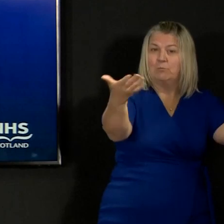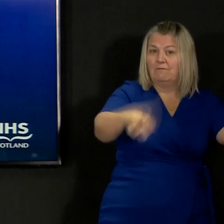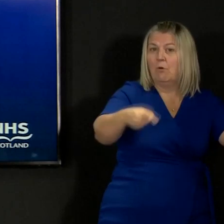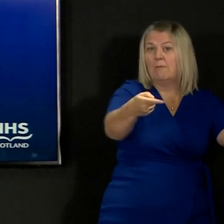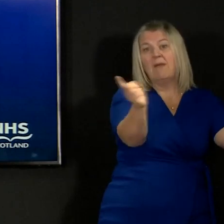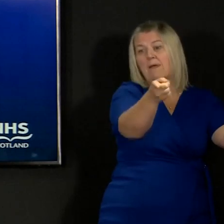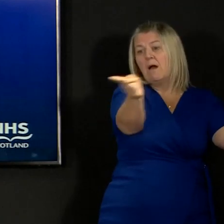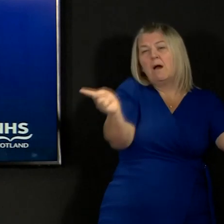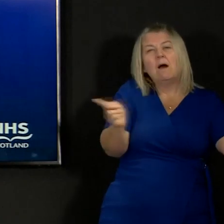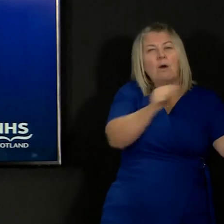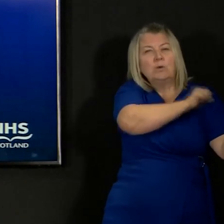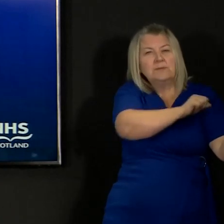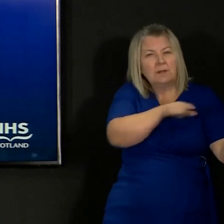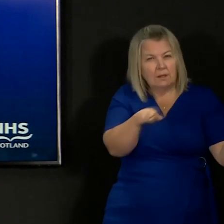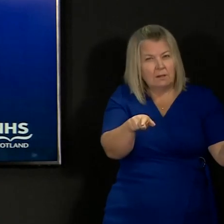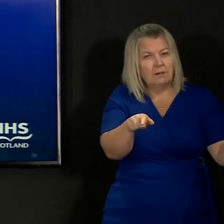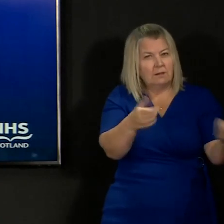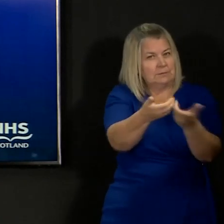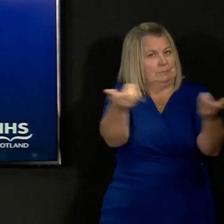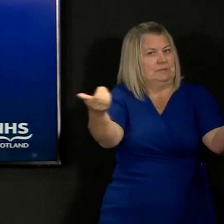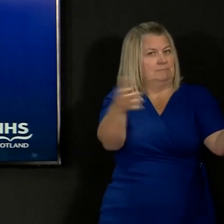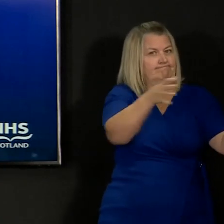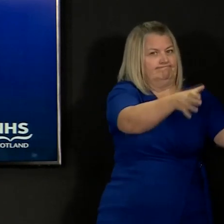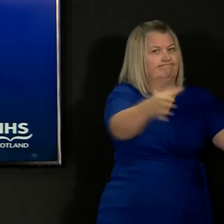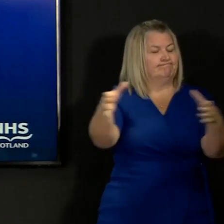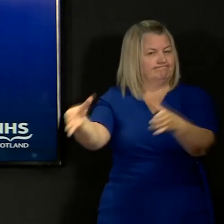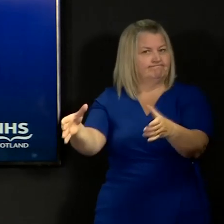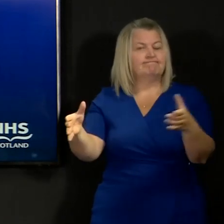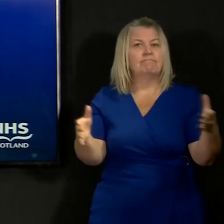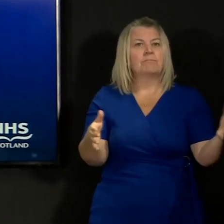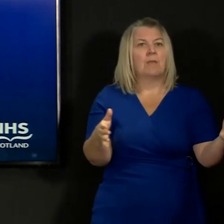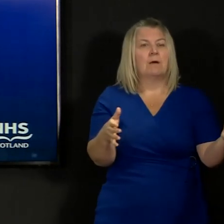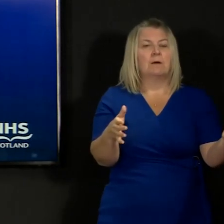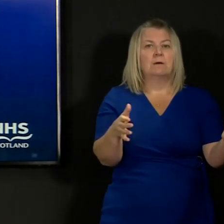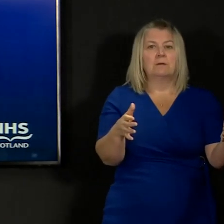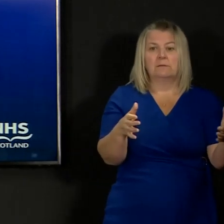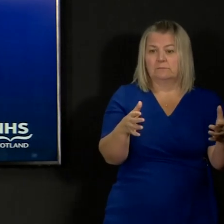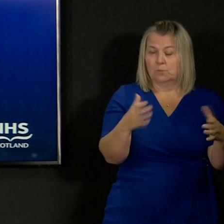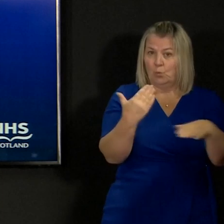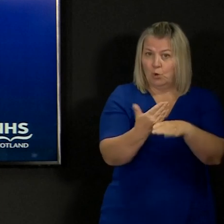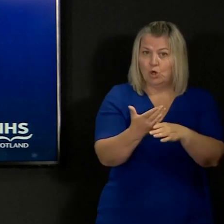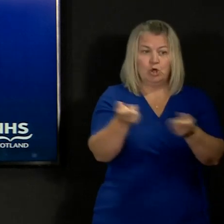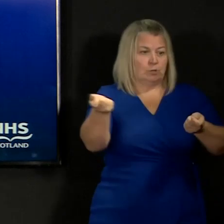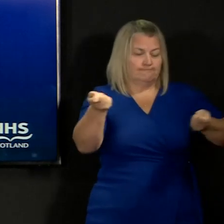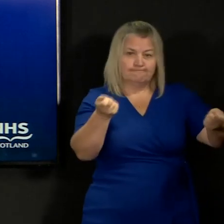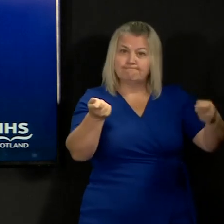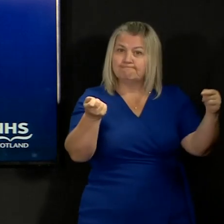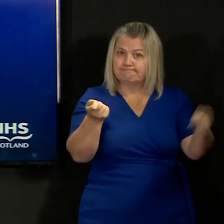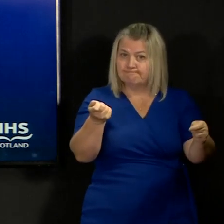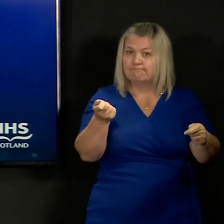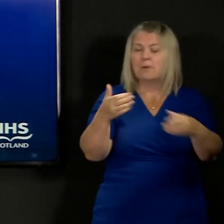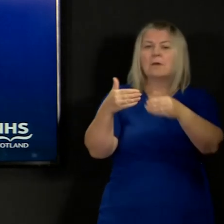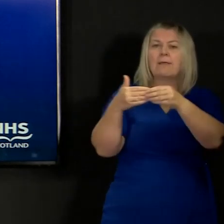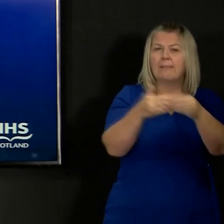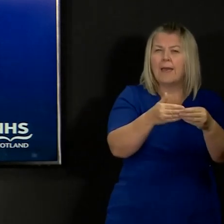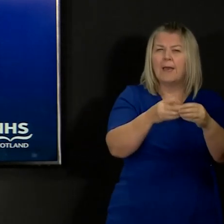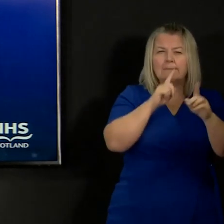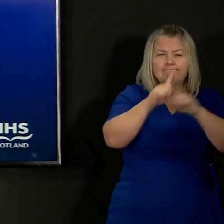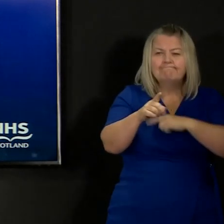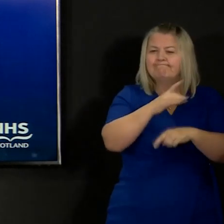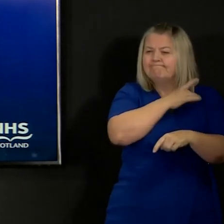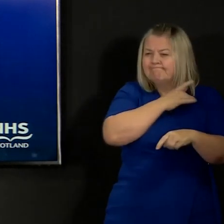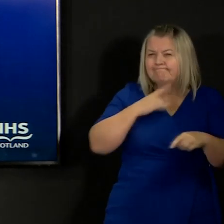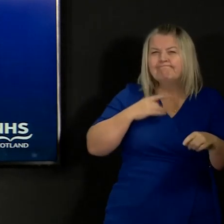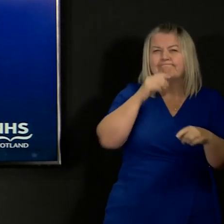are not suspected to have the virus. Part of the work that is underway led by a group of clinicians and